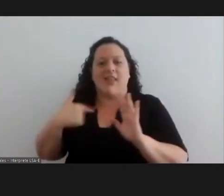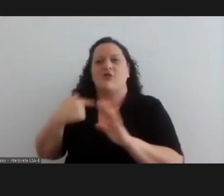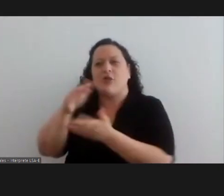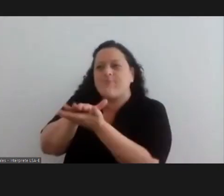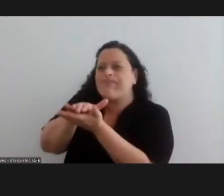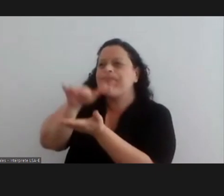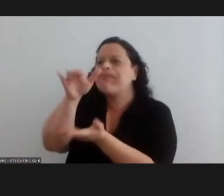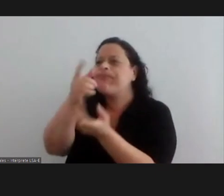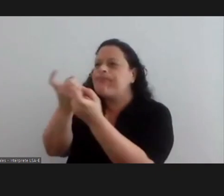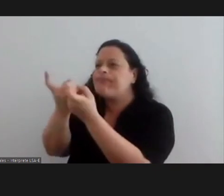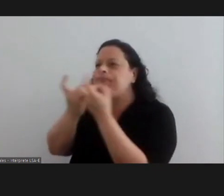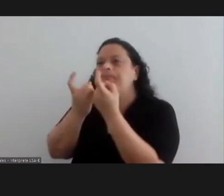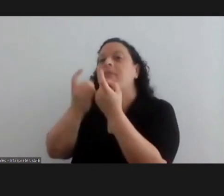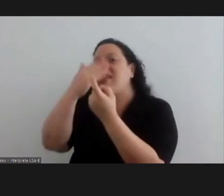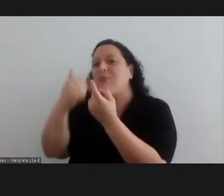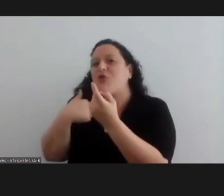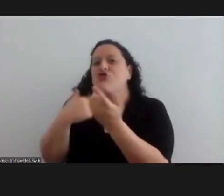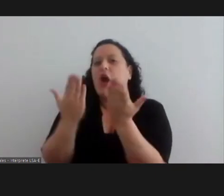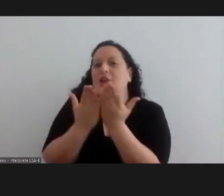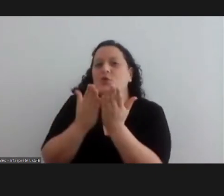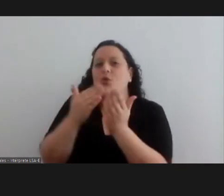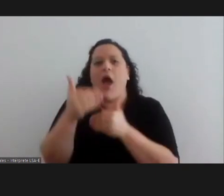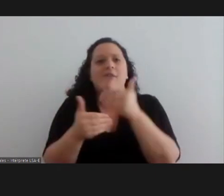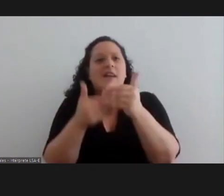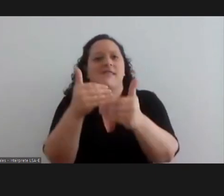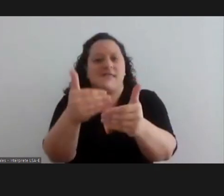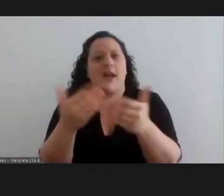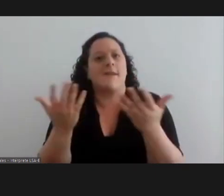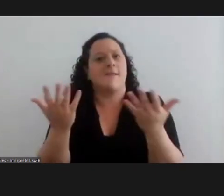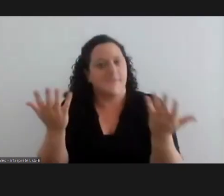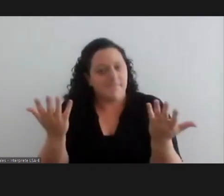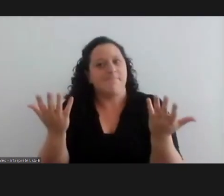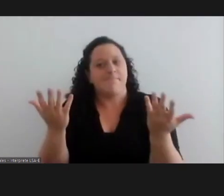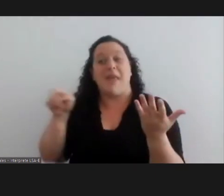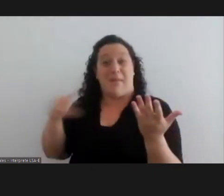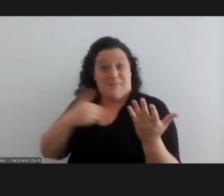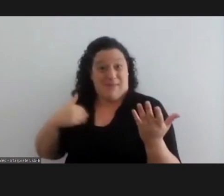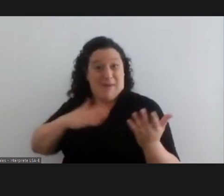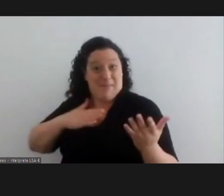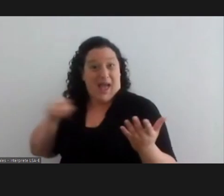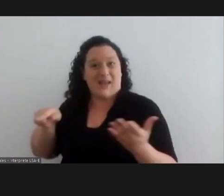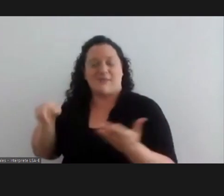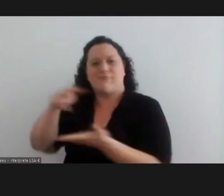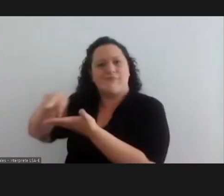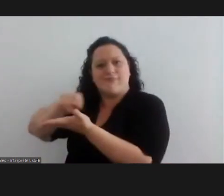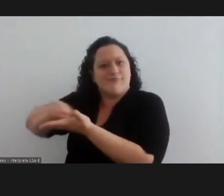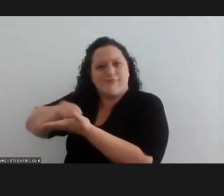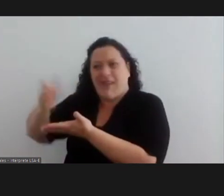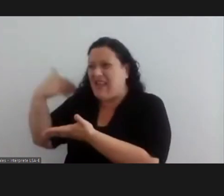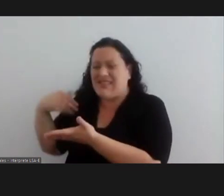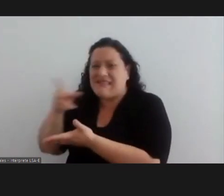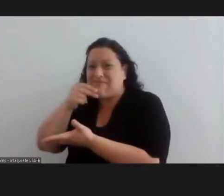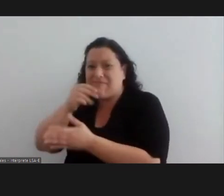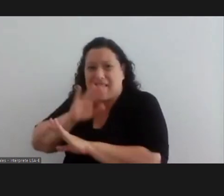and when i kept on studying my mom didn't know how to read and write